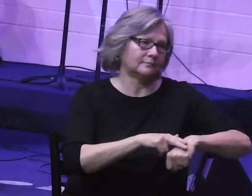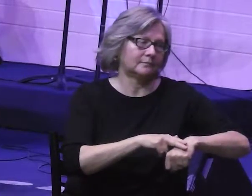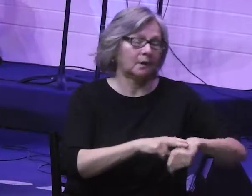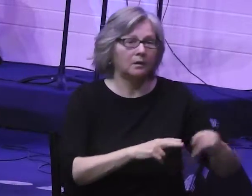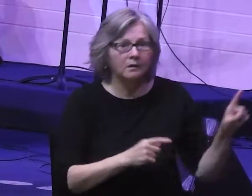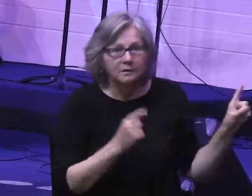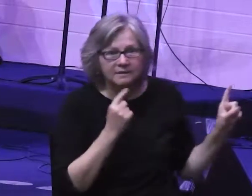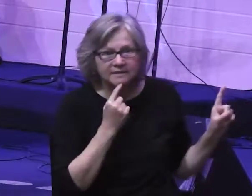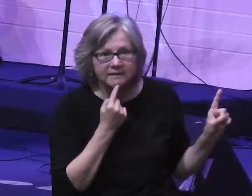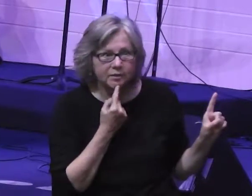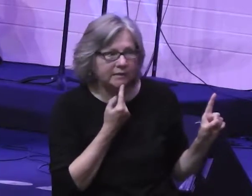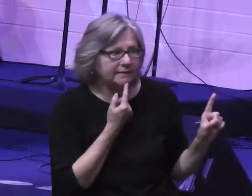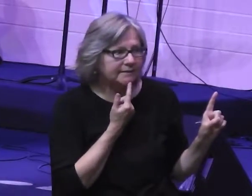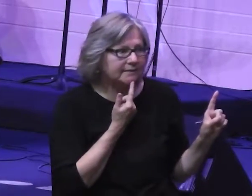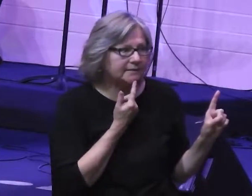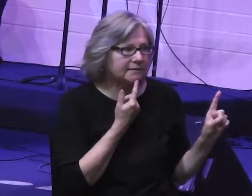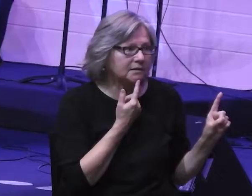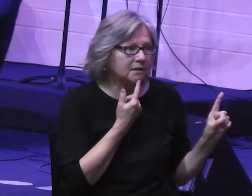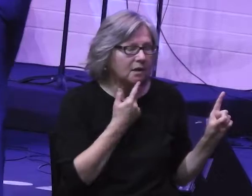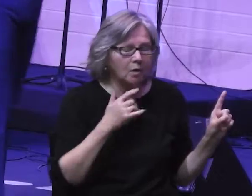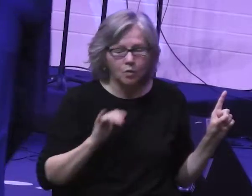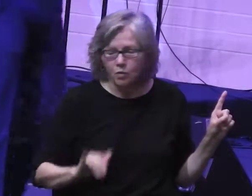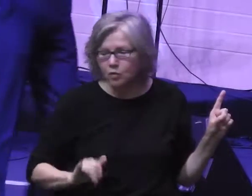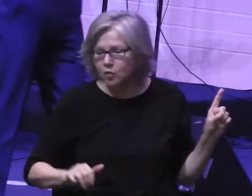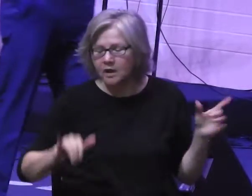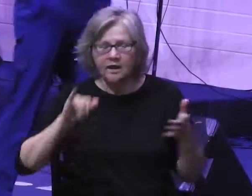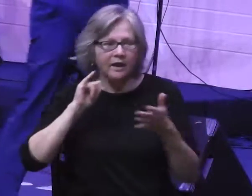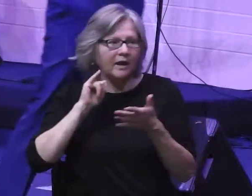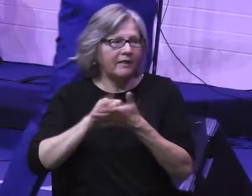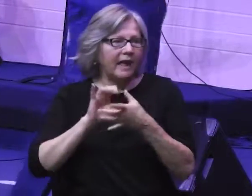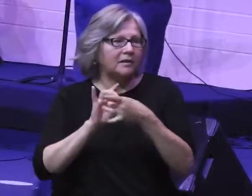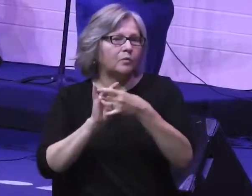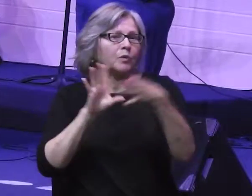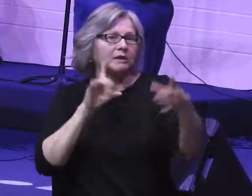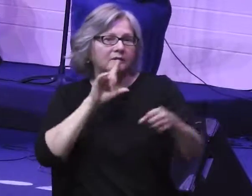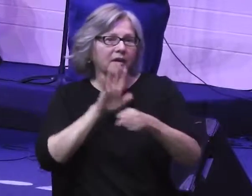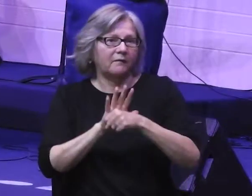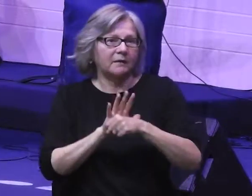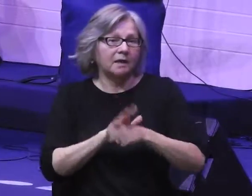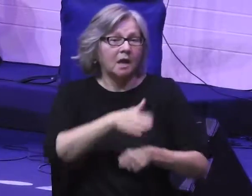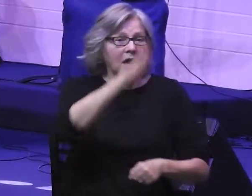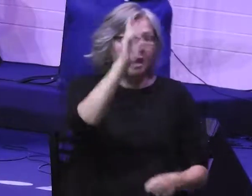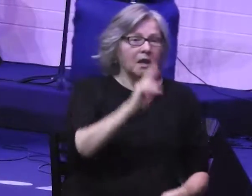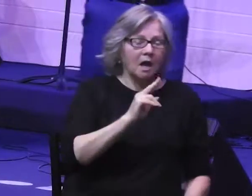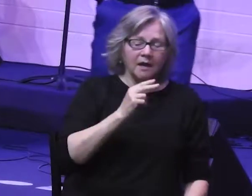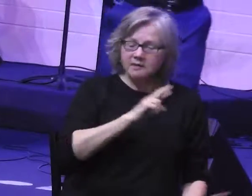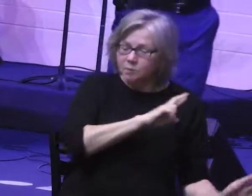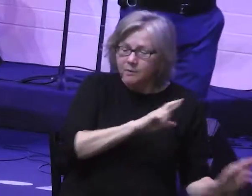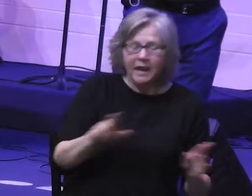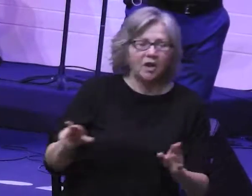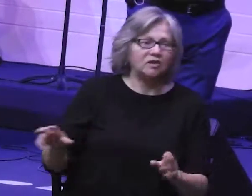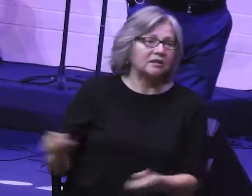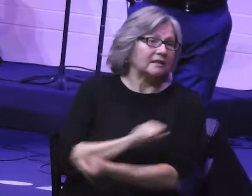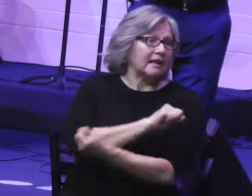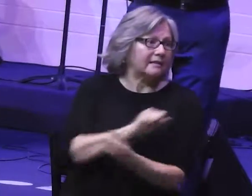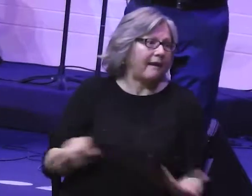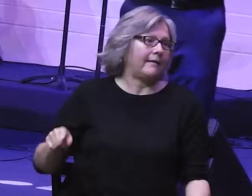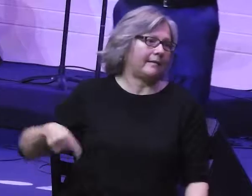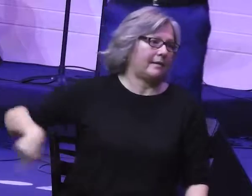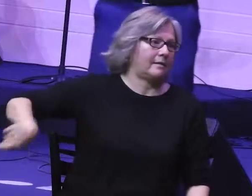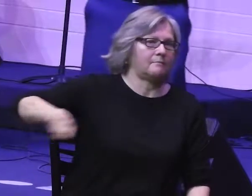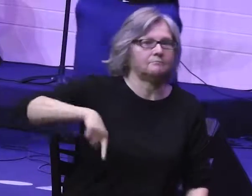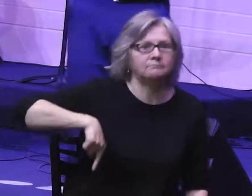see how serious this breach of the covenant was in God's eyes. God is prepared prepared to